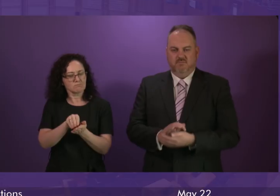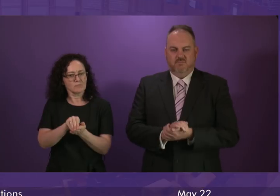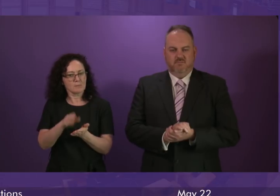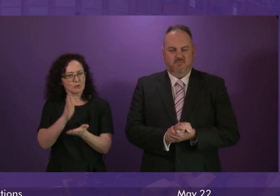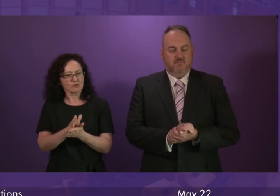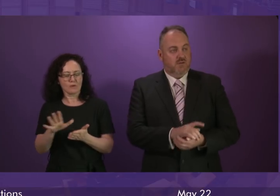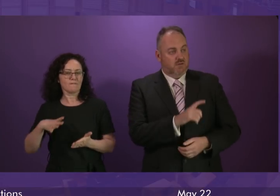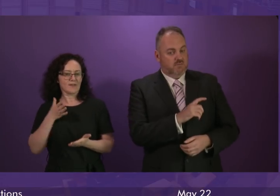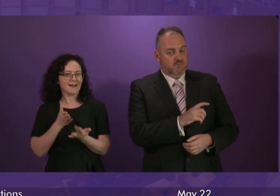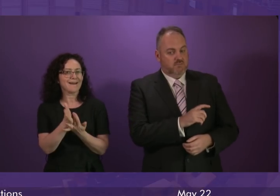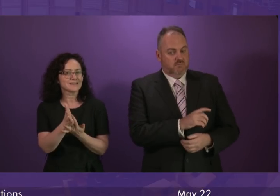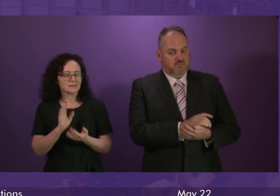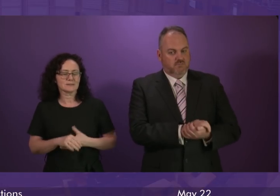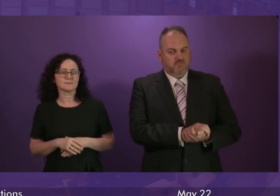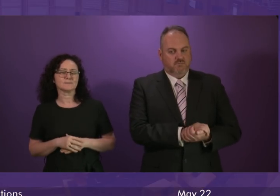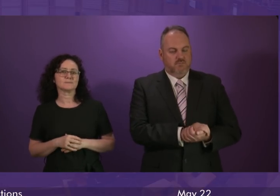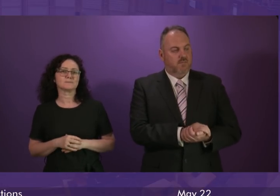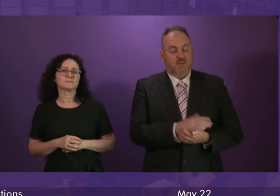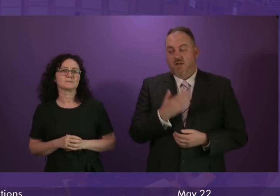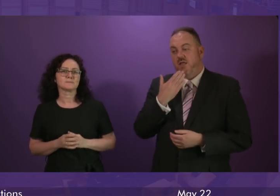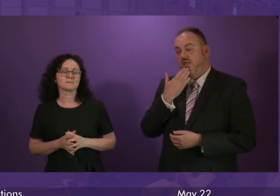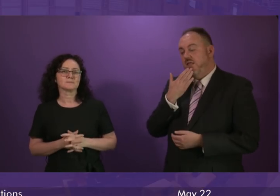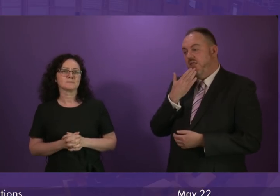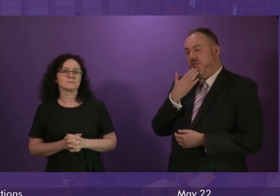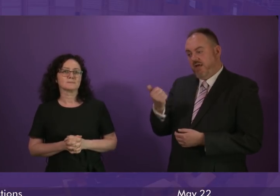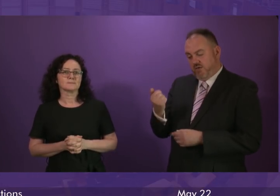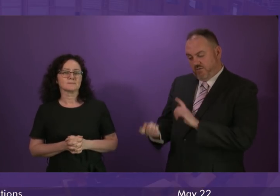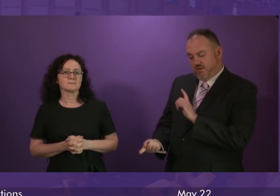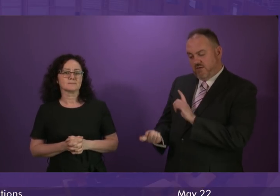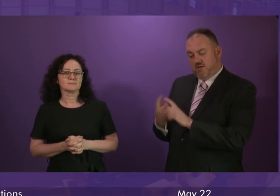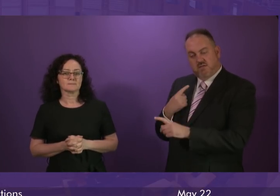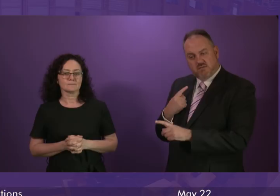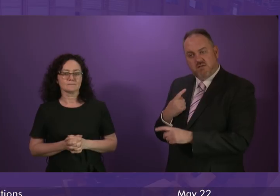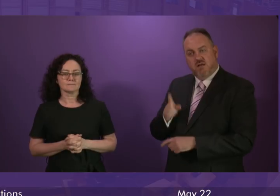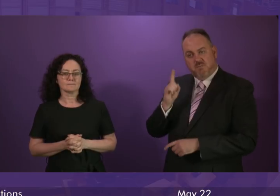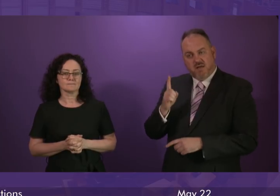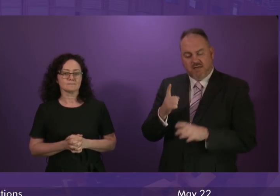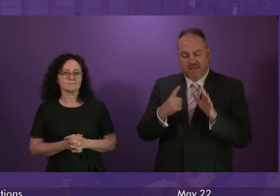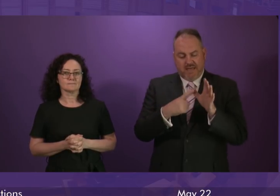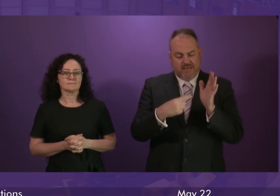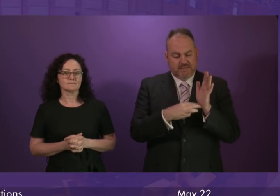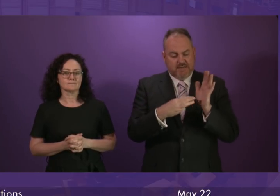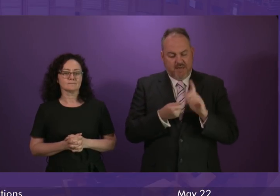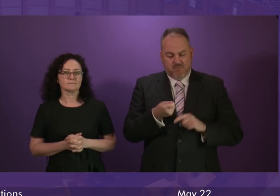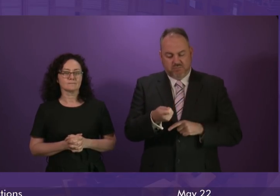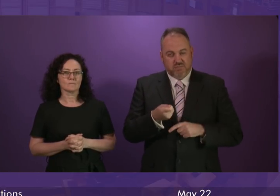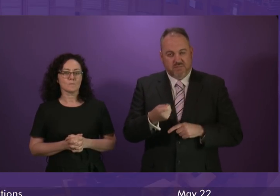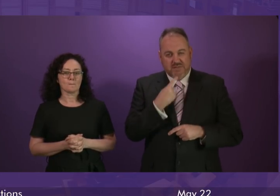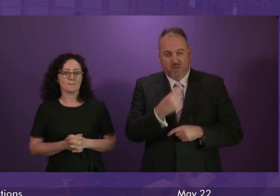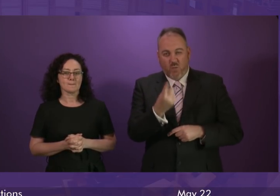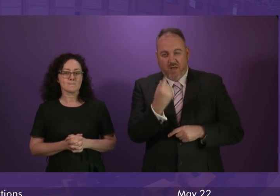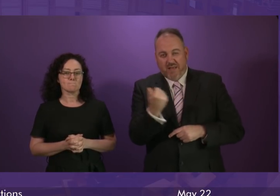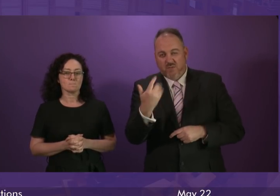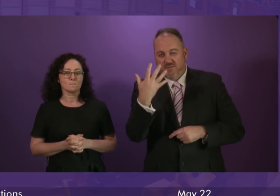McNeill. I thank the First Minister for that answer. She will be aware that the ATM industry body has warned that one in five